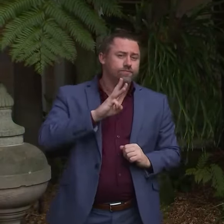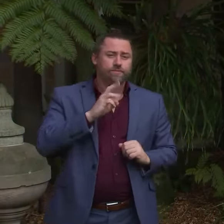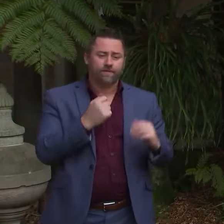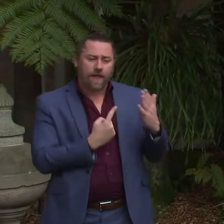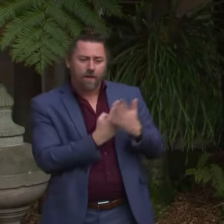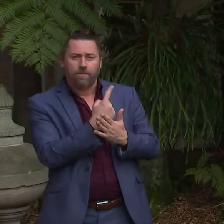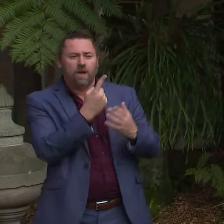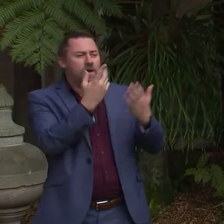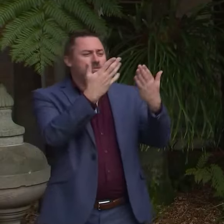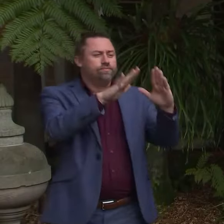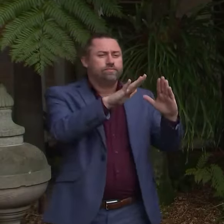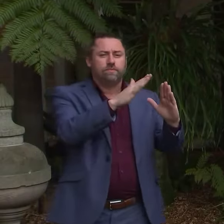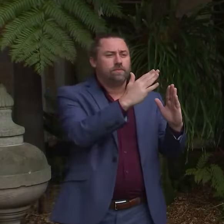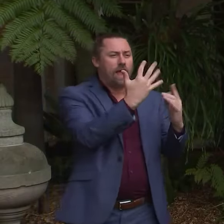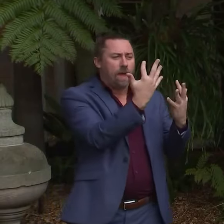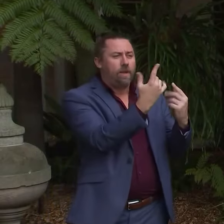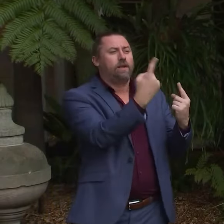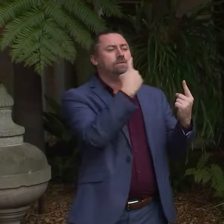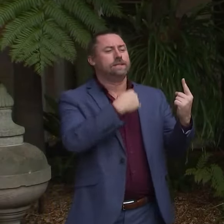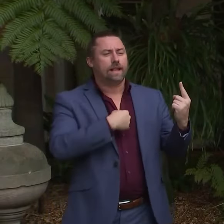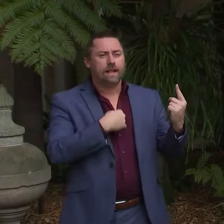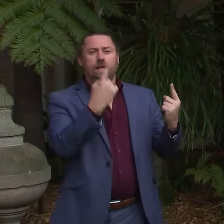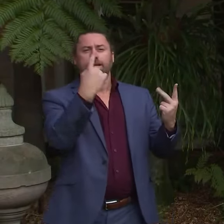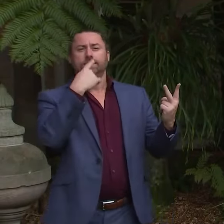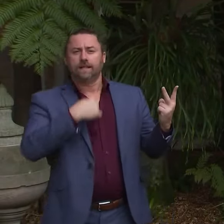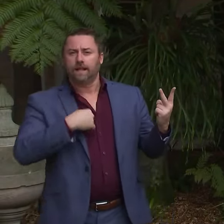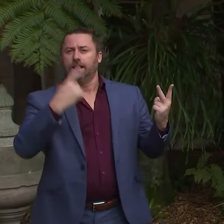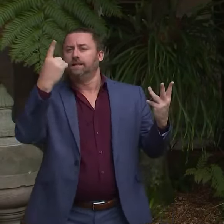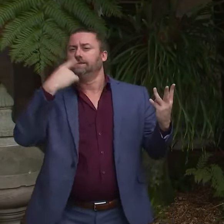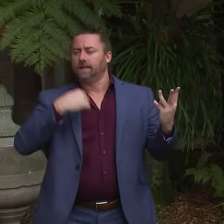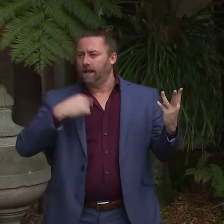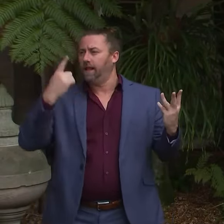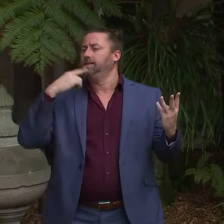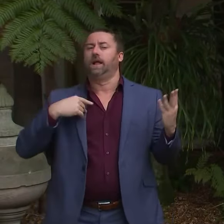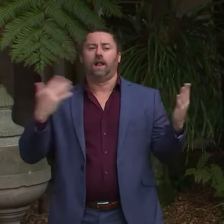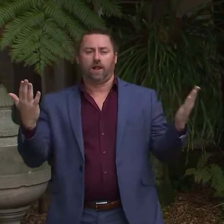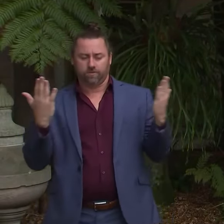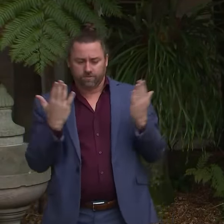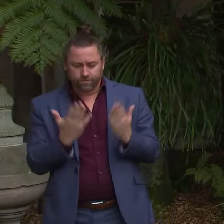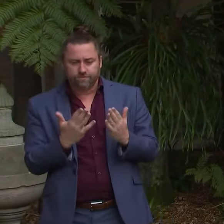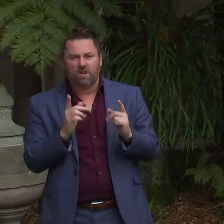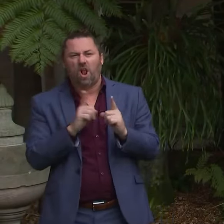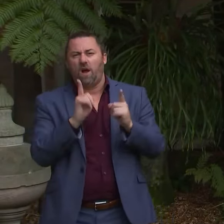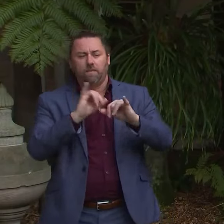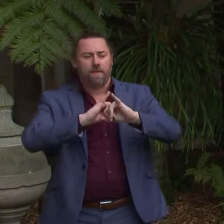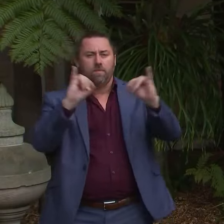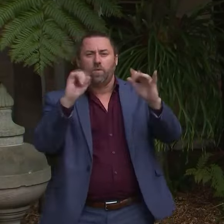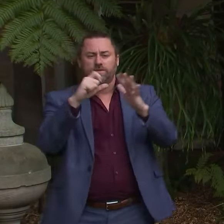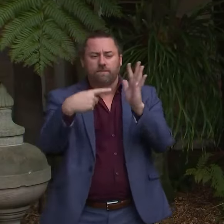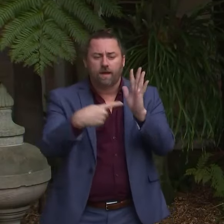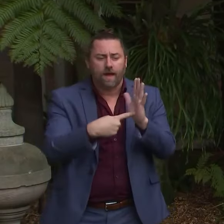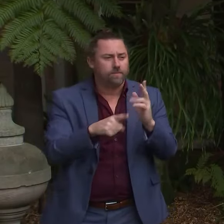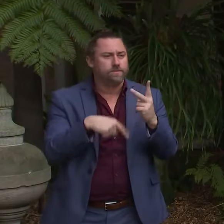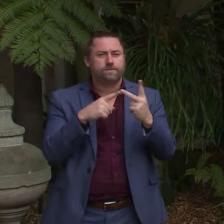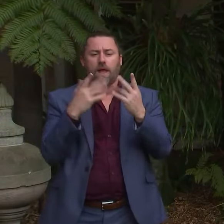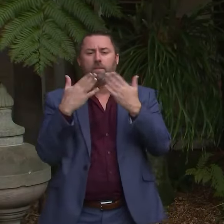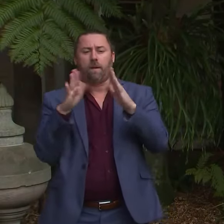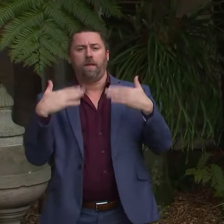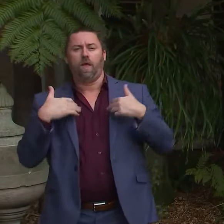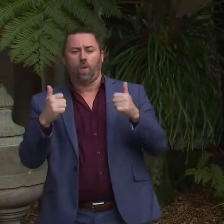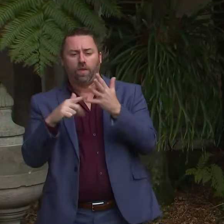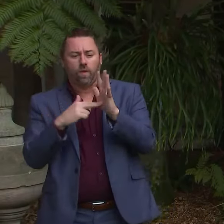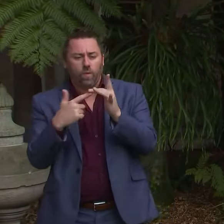from a variety of sources, a variety of direct sources. Though this might be emergency departments, public health units,